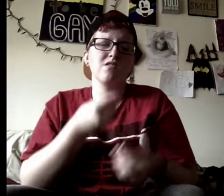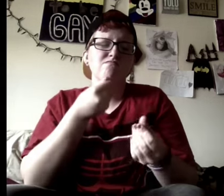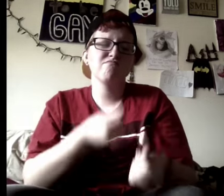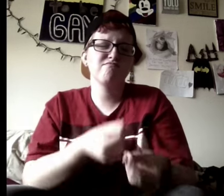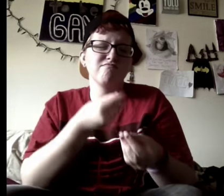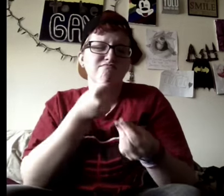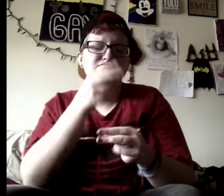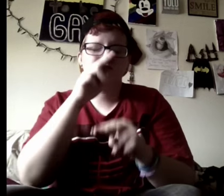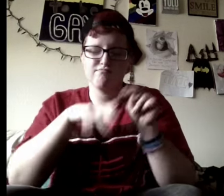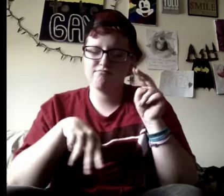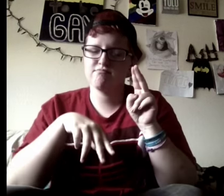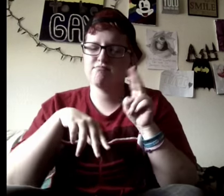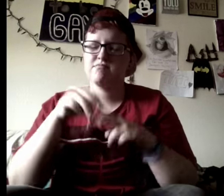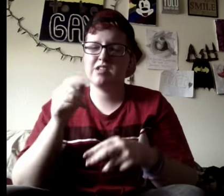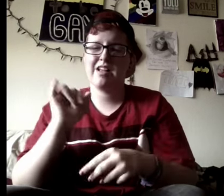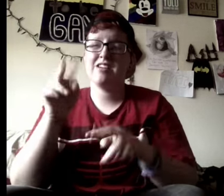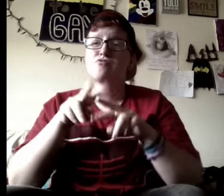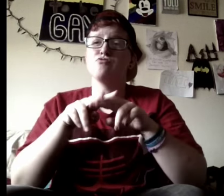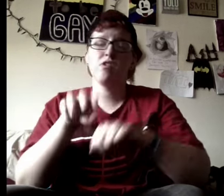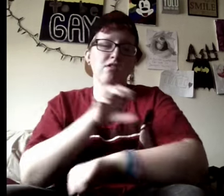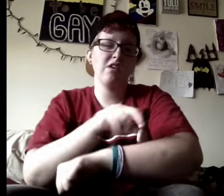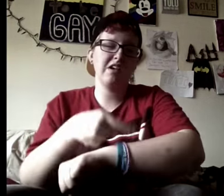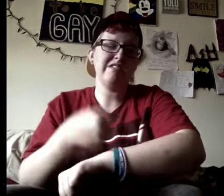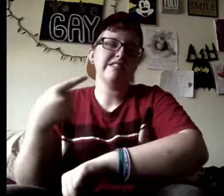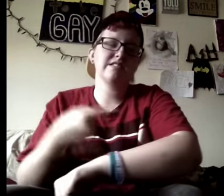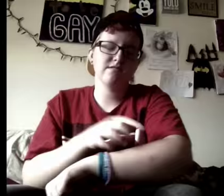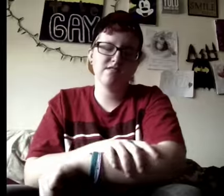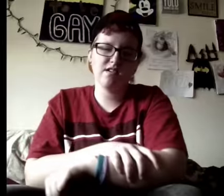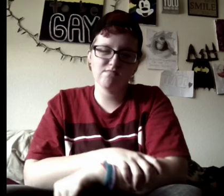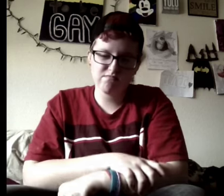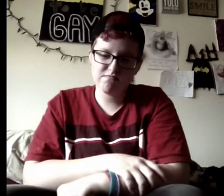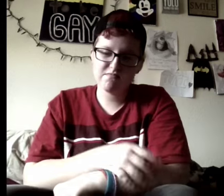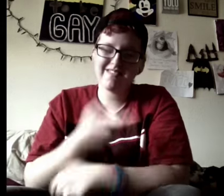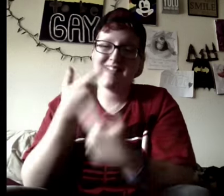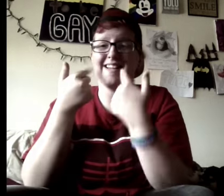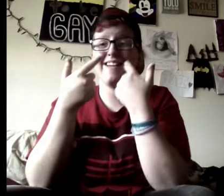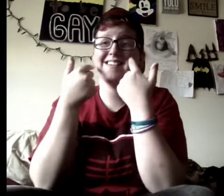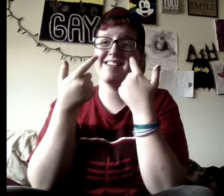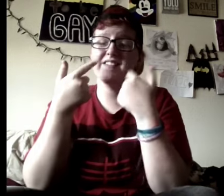it in so deep, salt in the wound like you're laughing right at me.